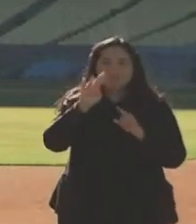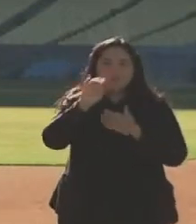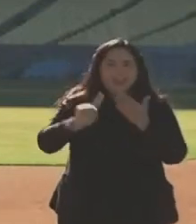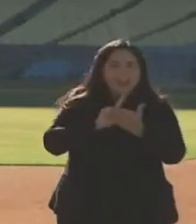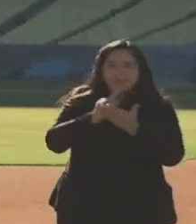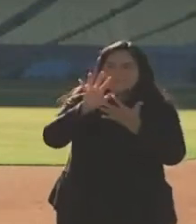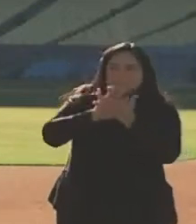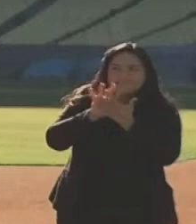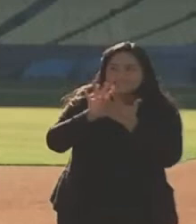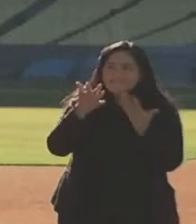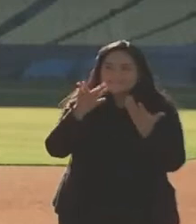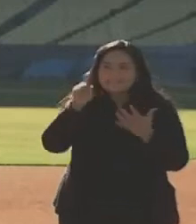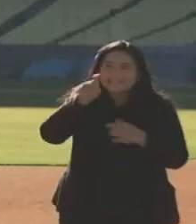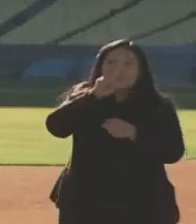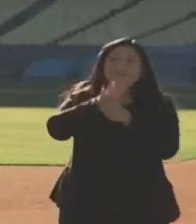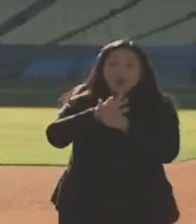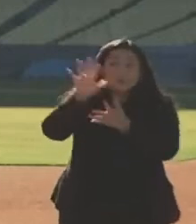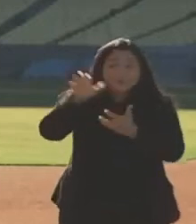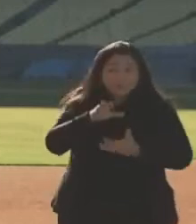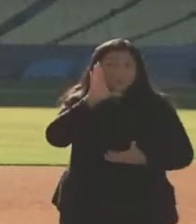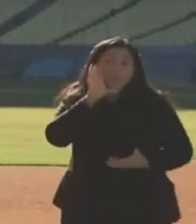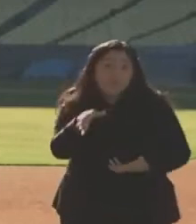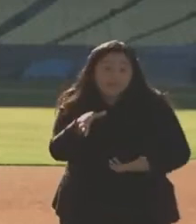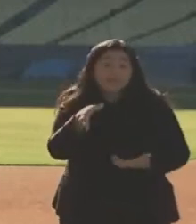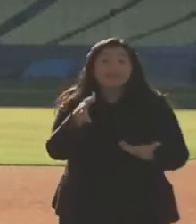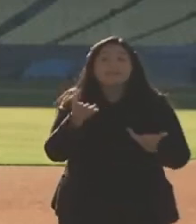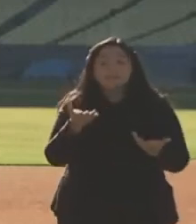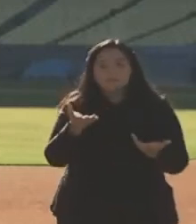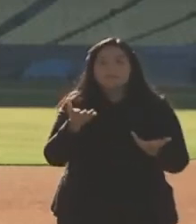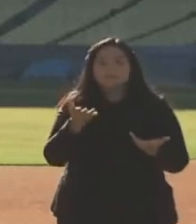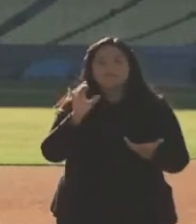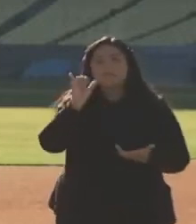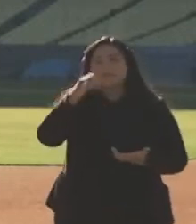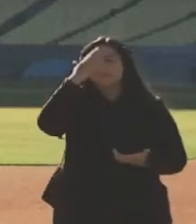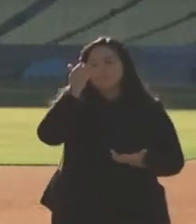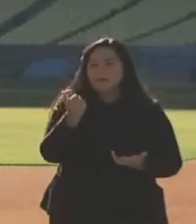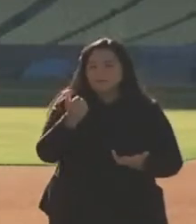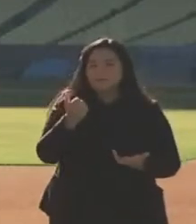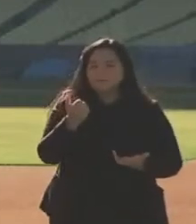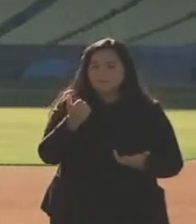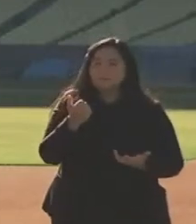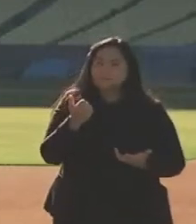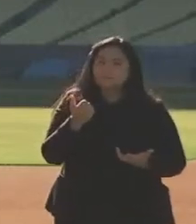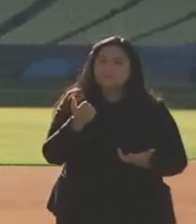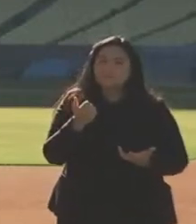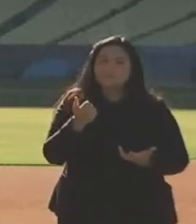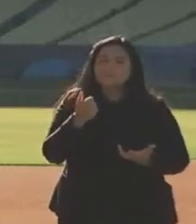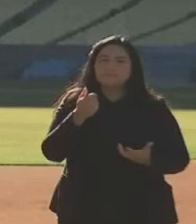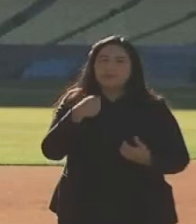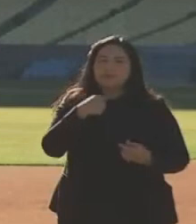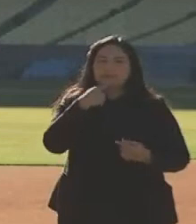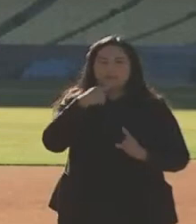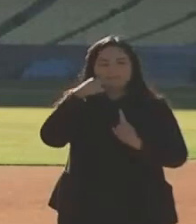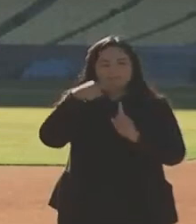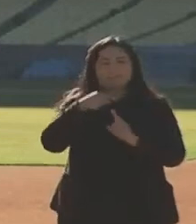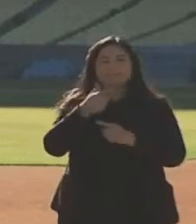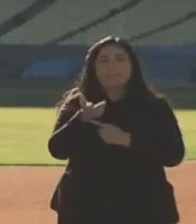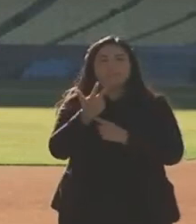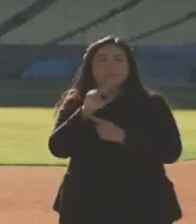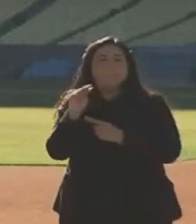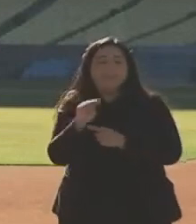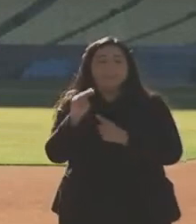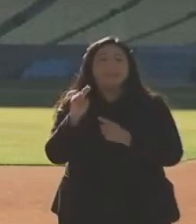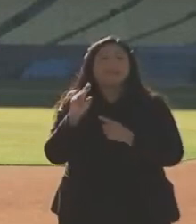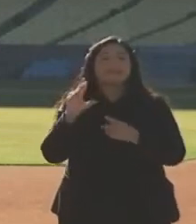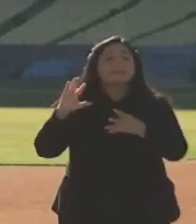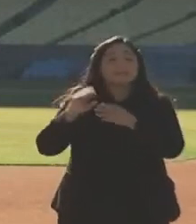confirm that those doses indeed are available and will arrive. And that's why I reinforce the three million number, what we've received.